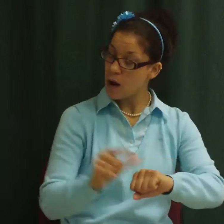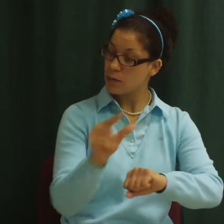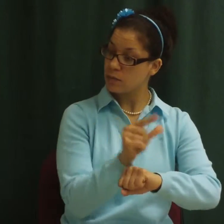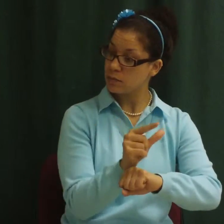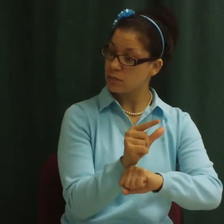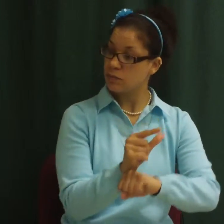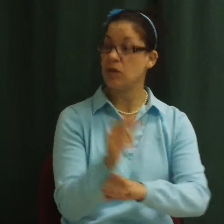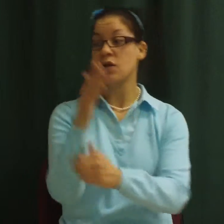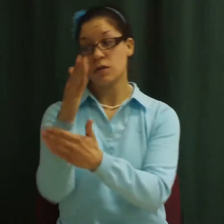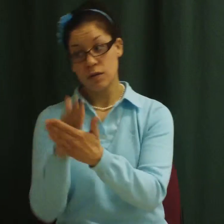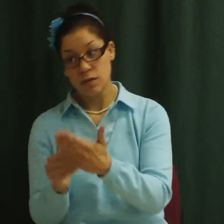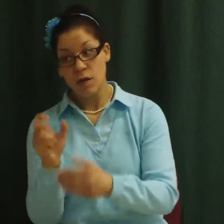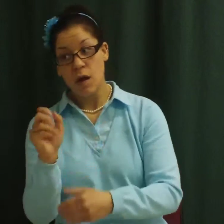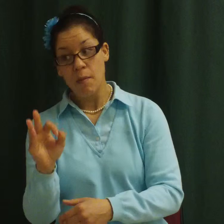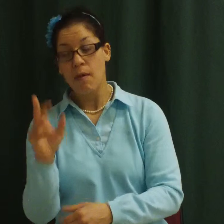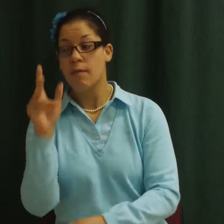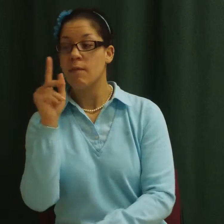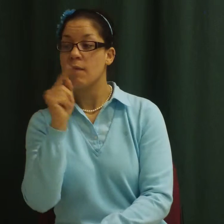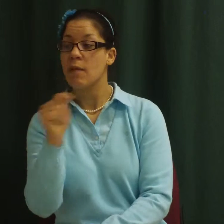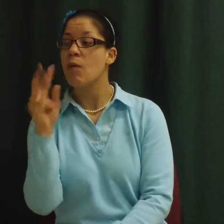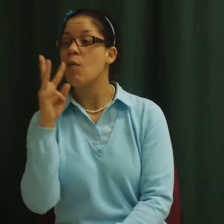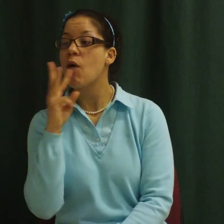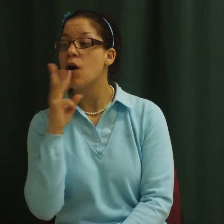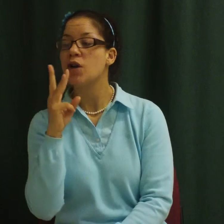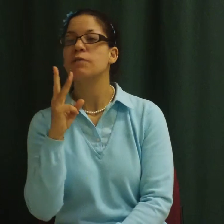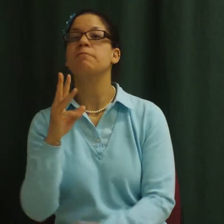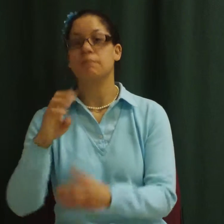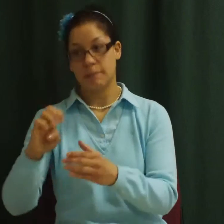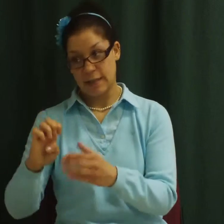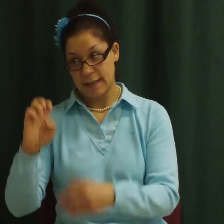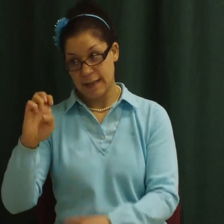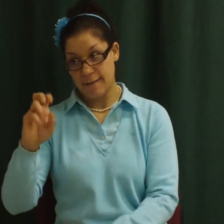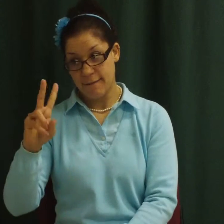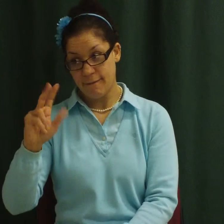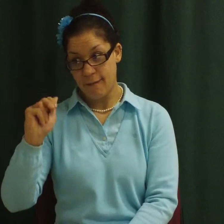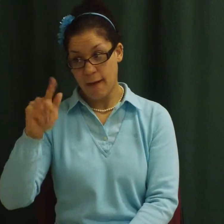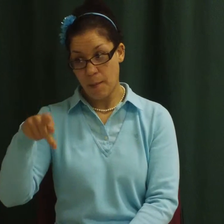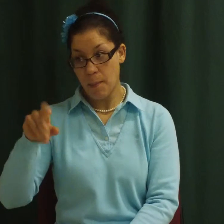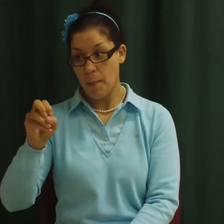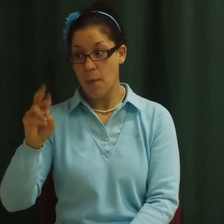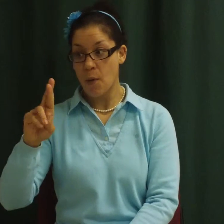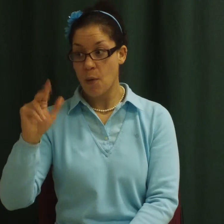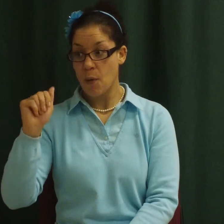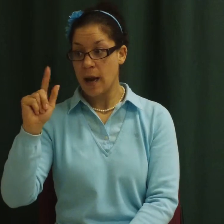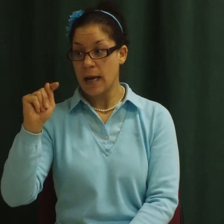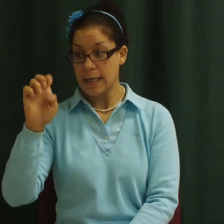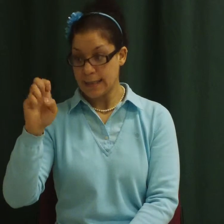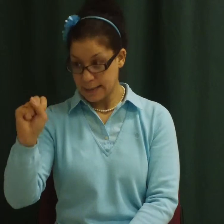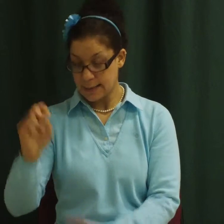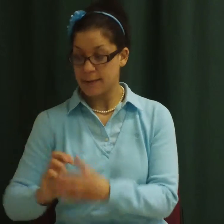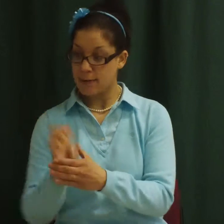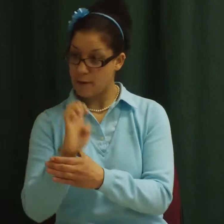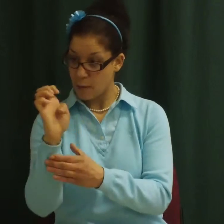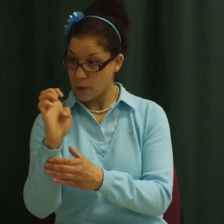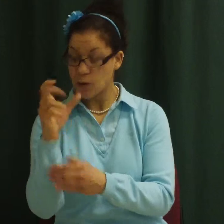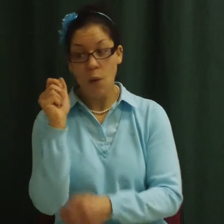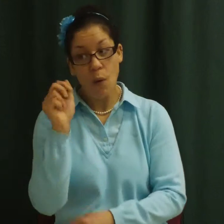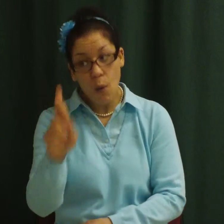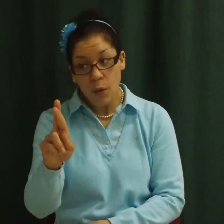Some of the water evaporates or goes into the